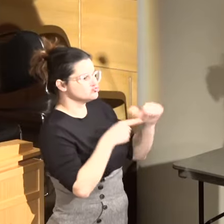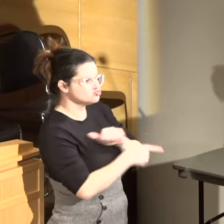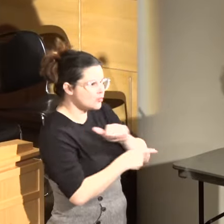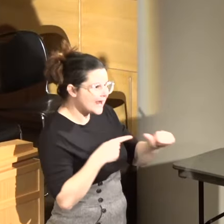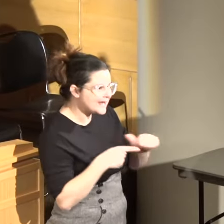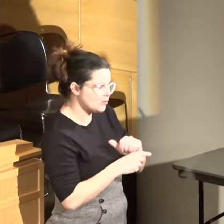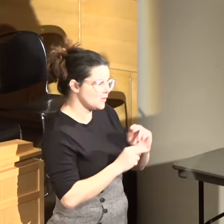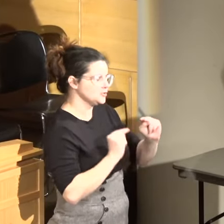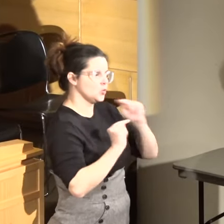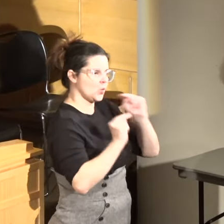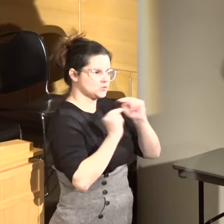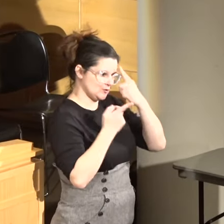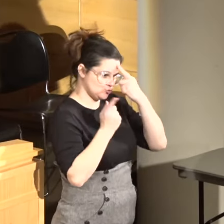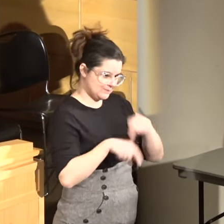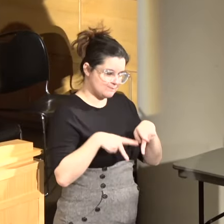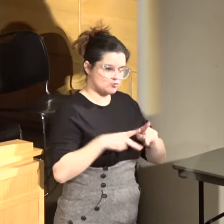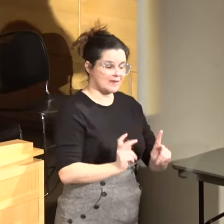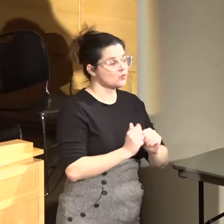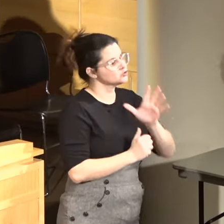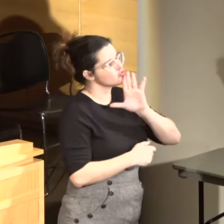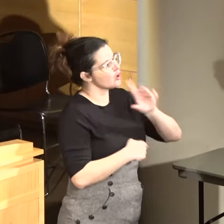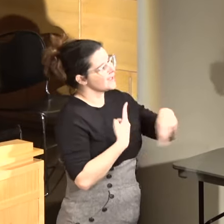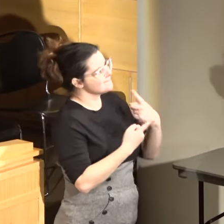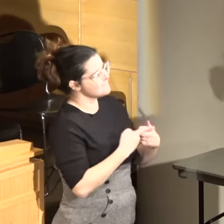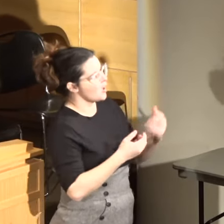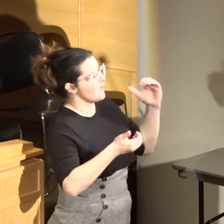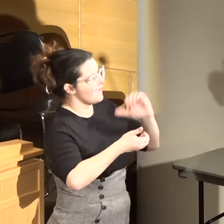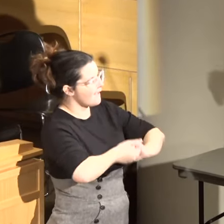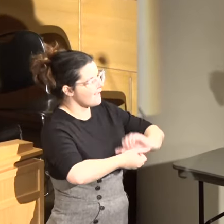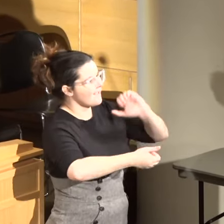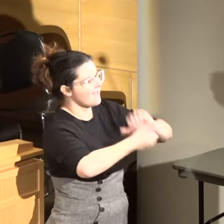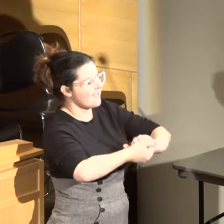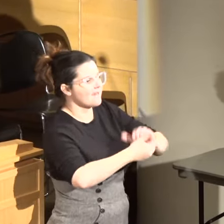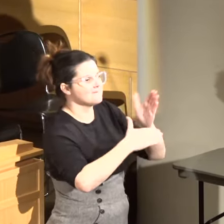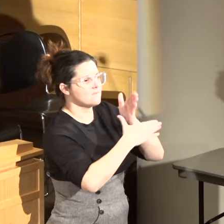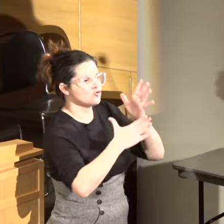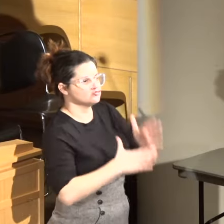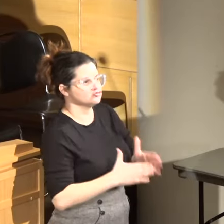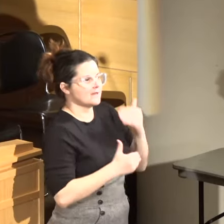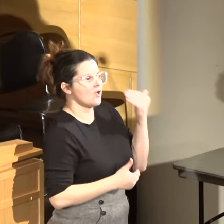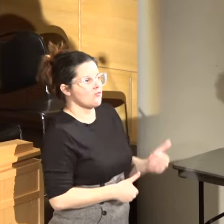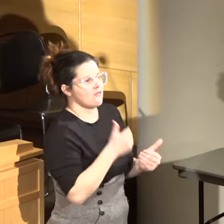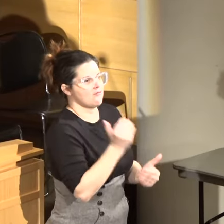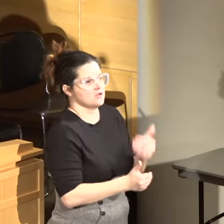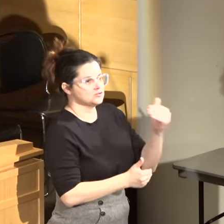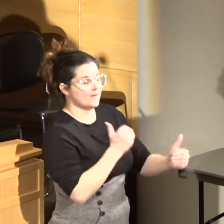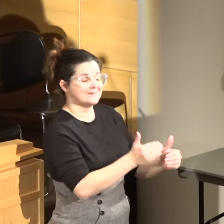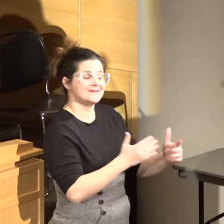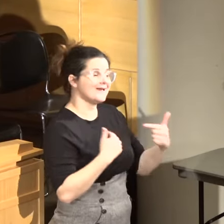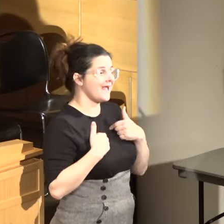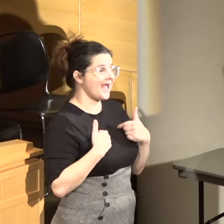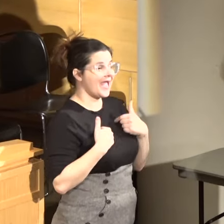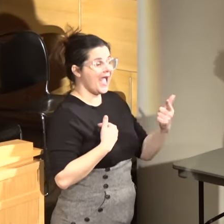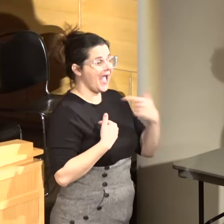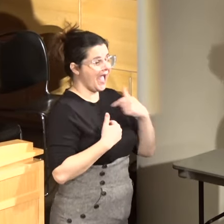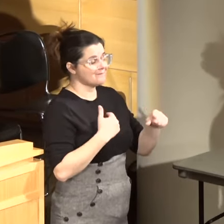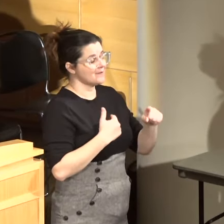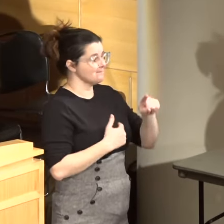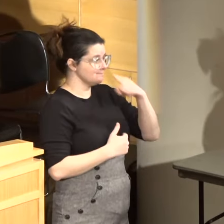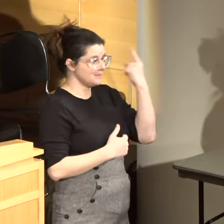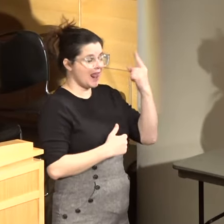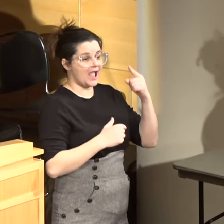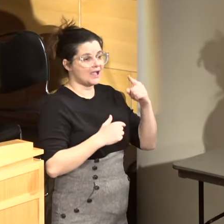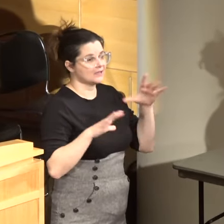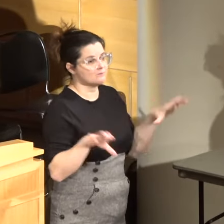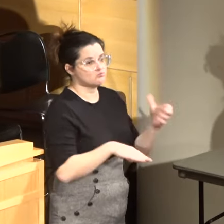where the negotiated agreement allows, we're talking about hand-in-hand partnerships all along the way. And look, I come out of black movement organizing,